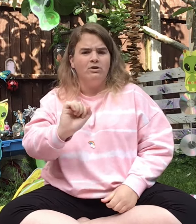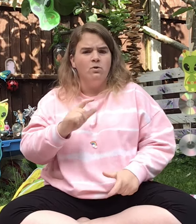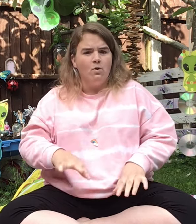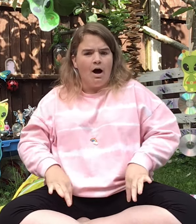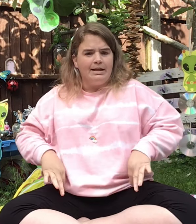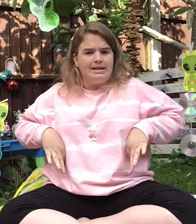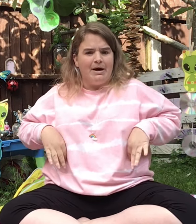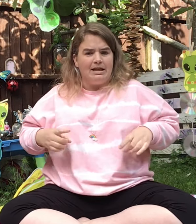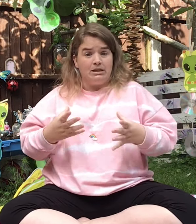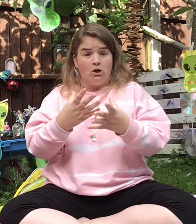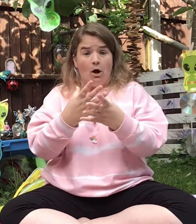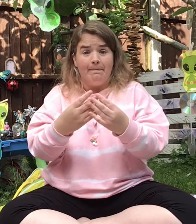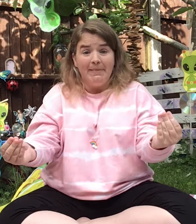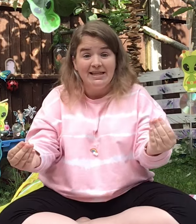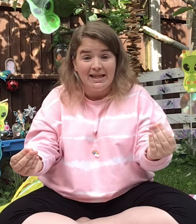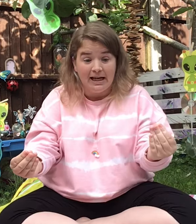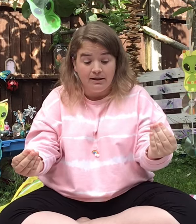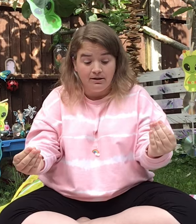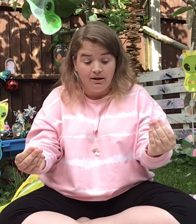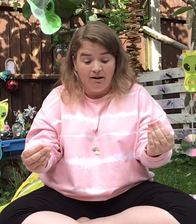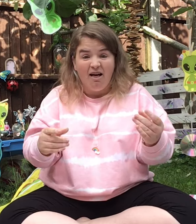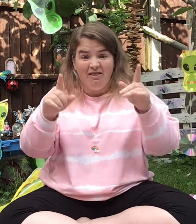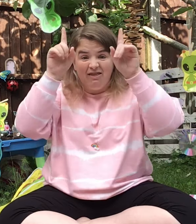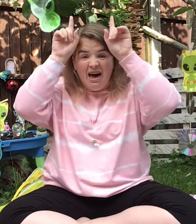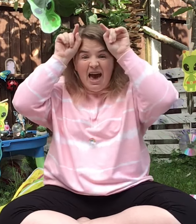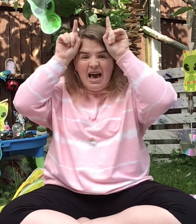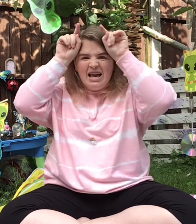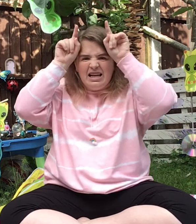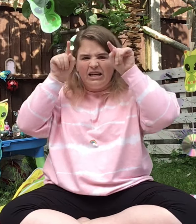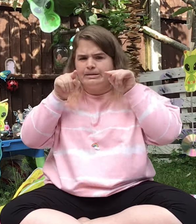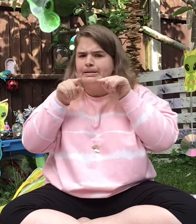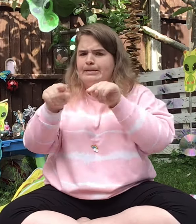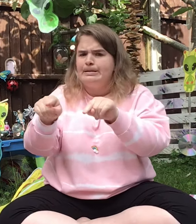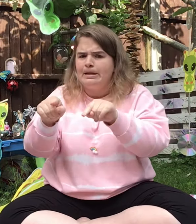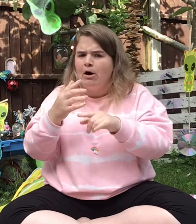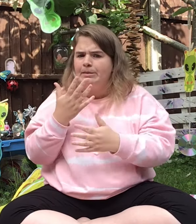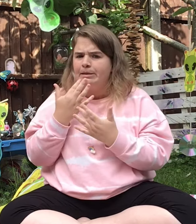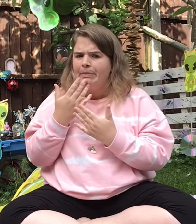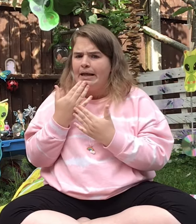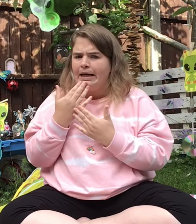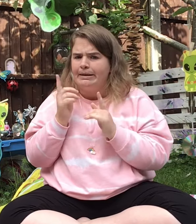your underpants go missing, the aliens are to blame.